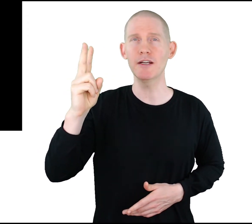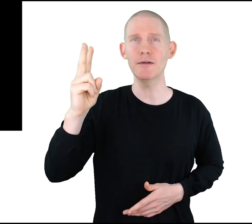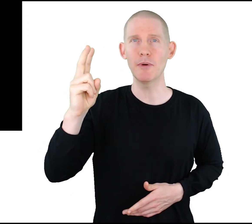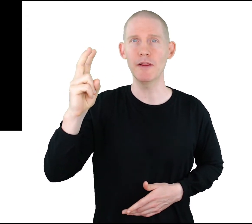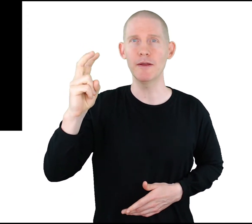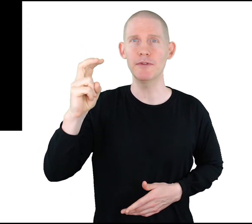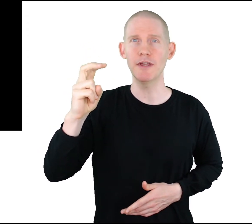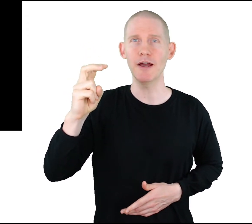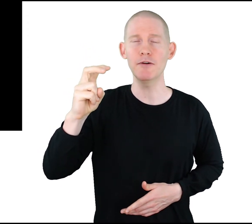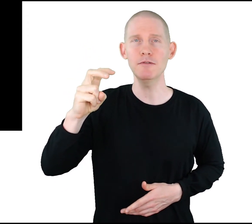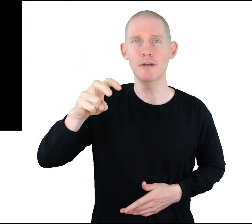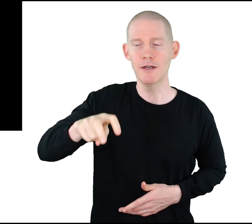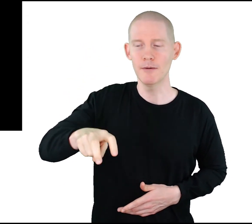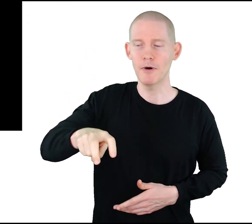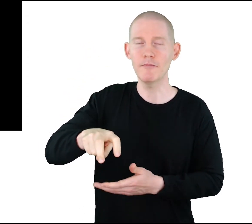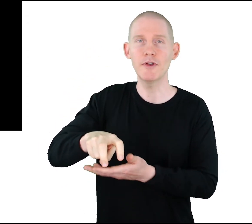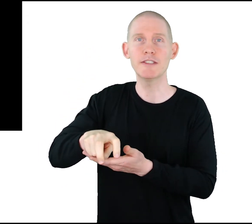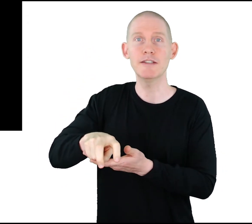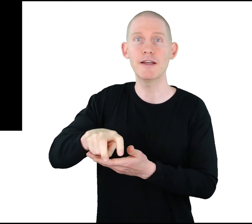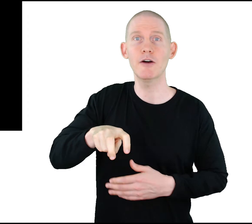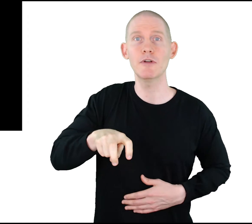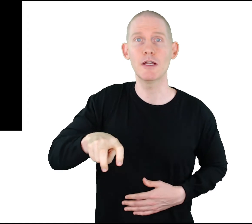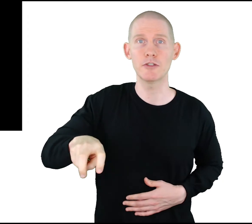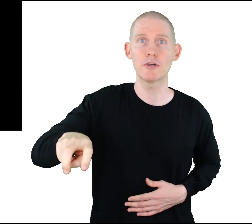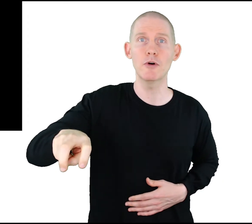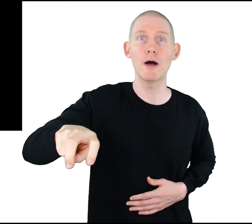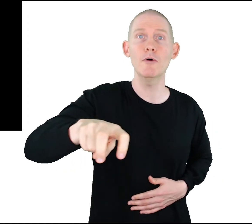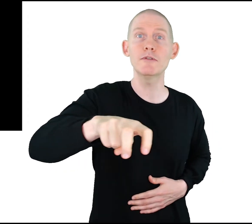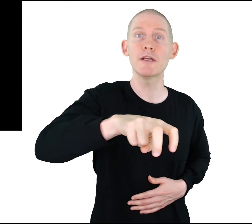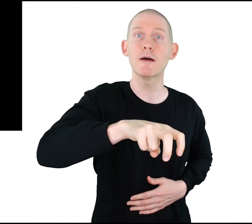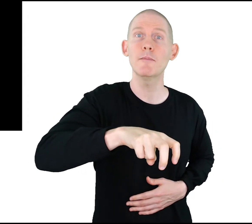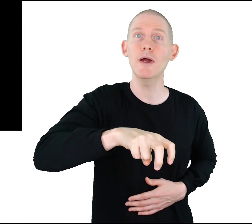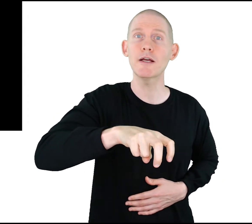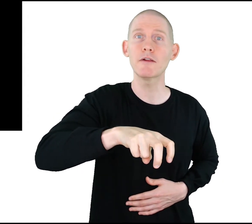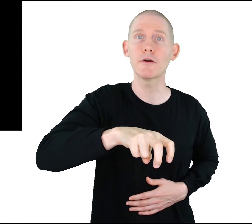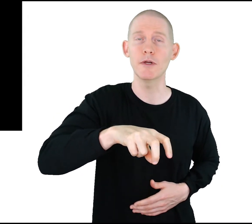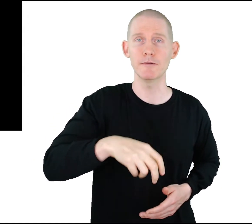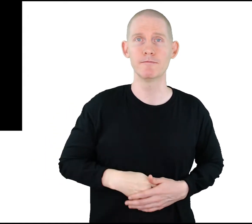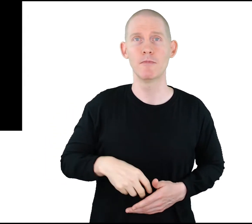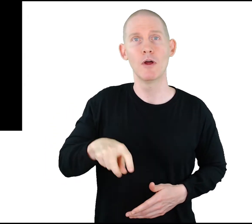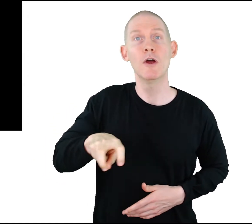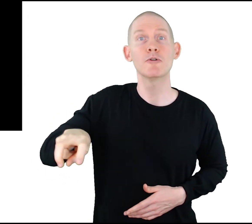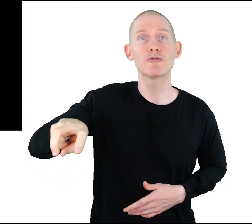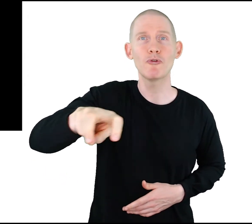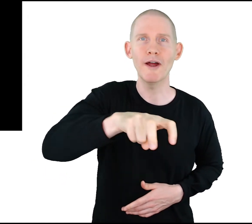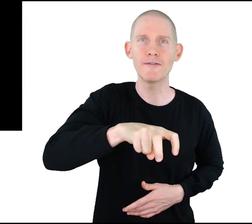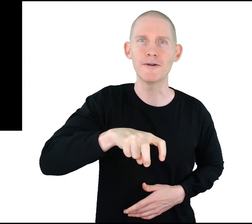here. Bend them down. Palm facing down. And just go out and come back a little bit. Travel.